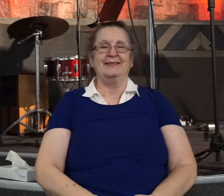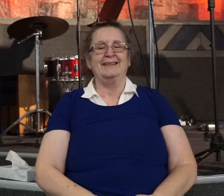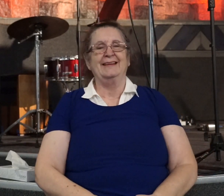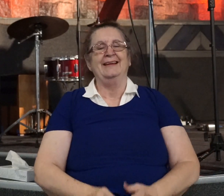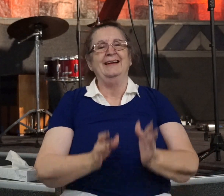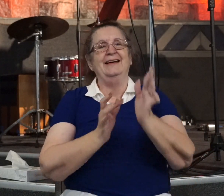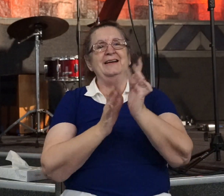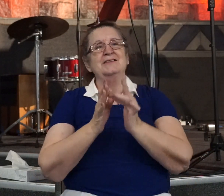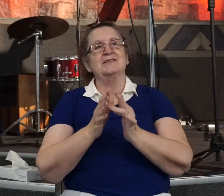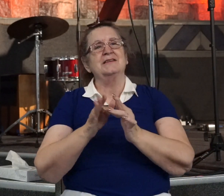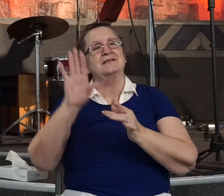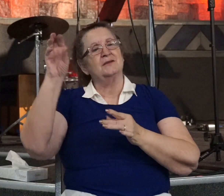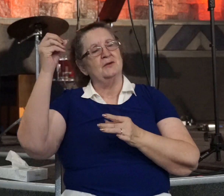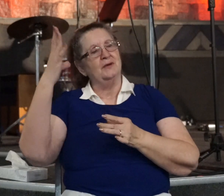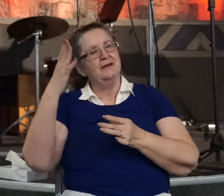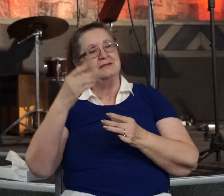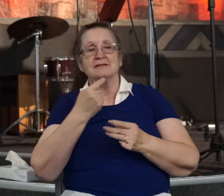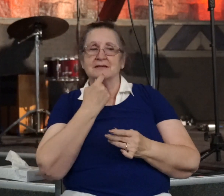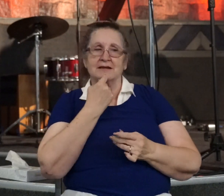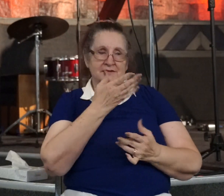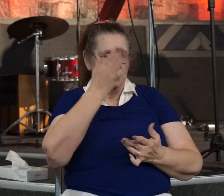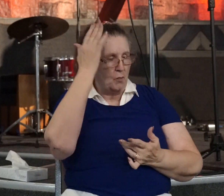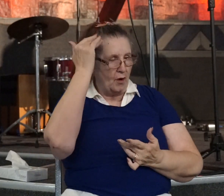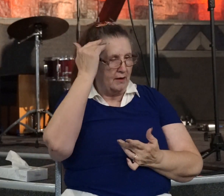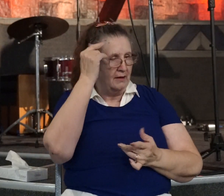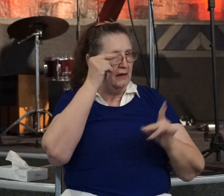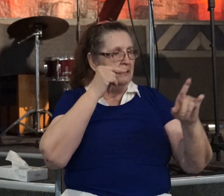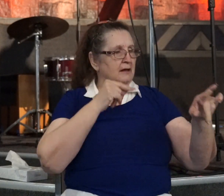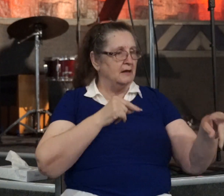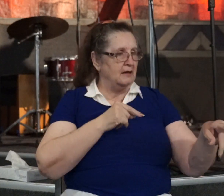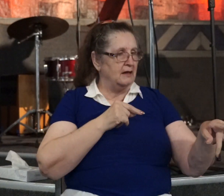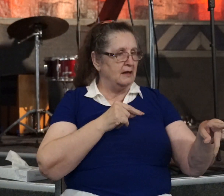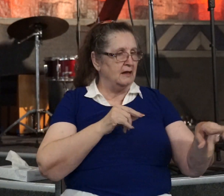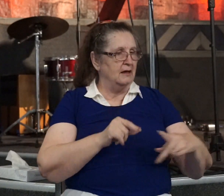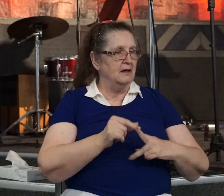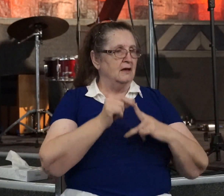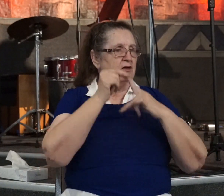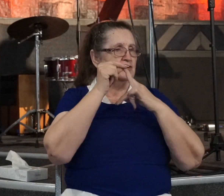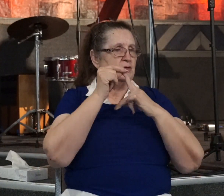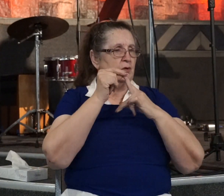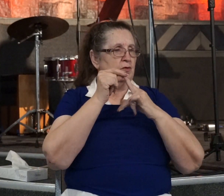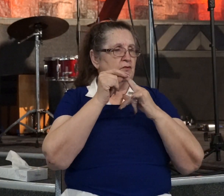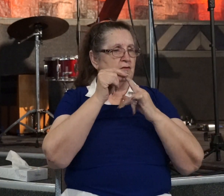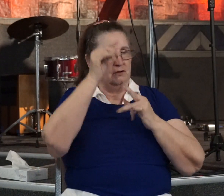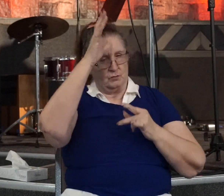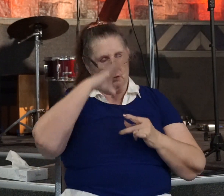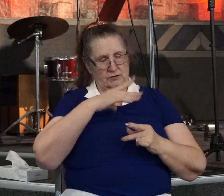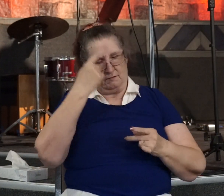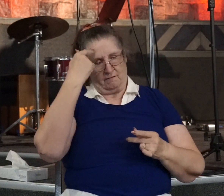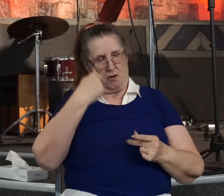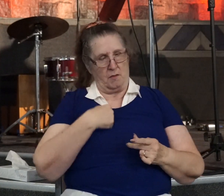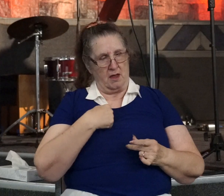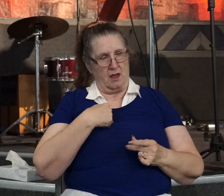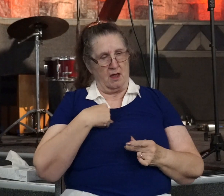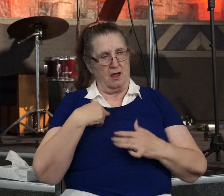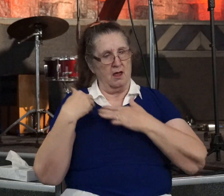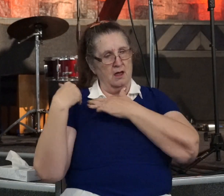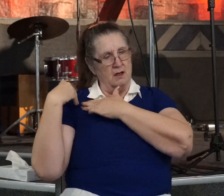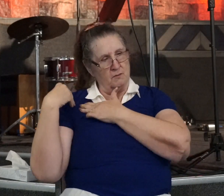graciously tells him why. For he is a chosen vessel of mine to bear my name